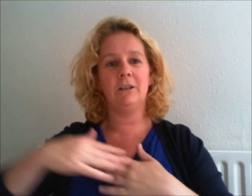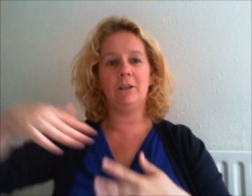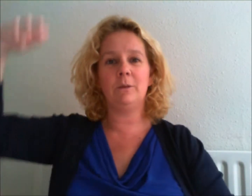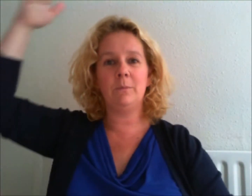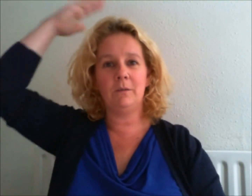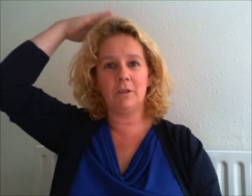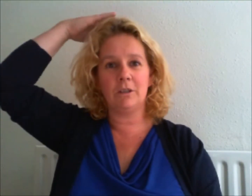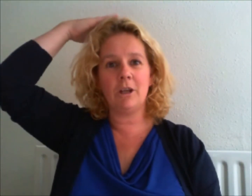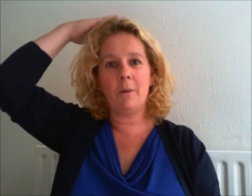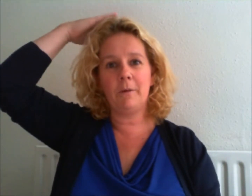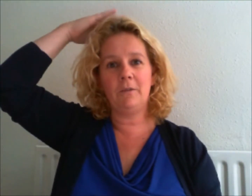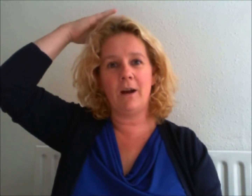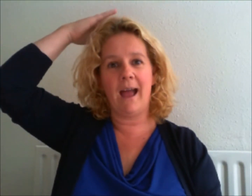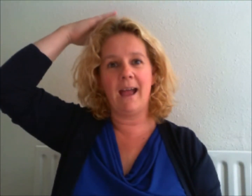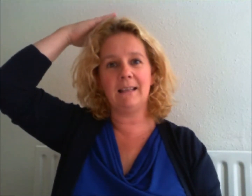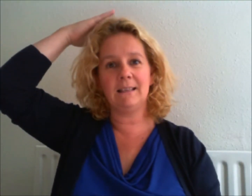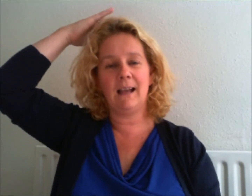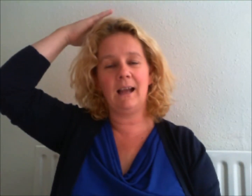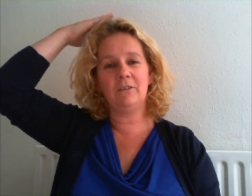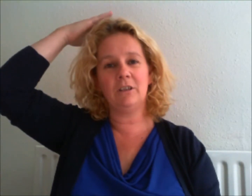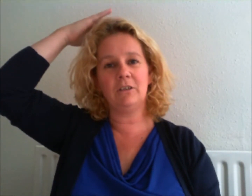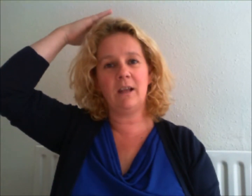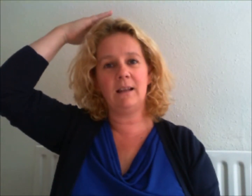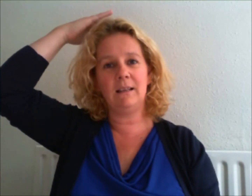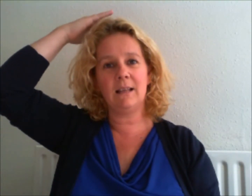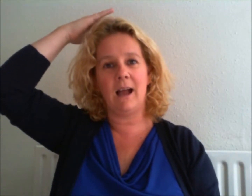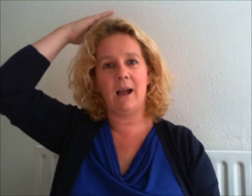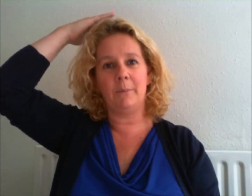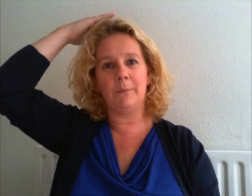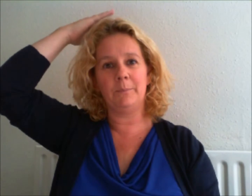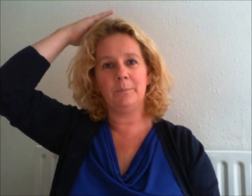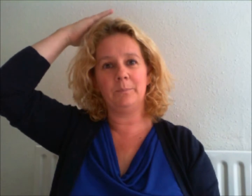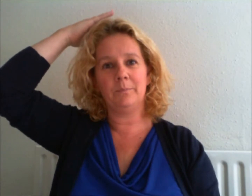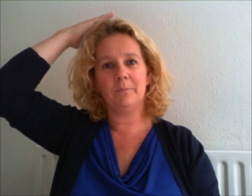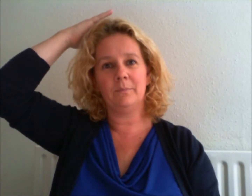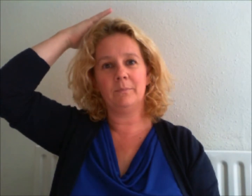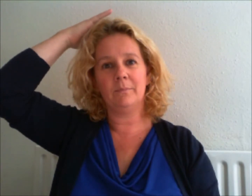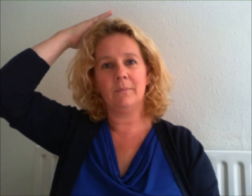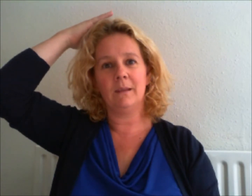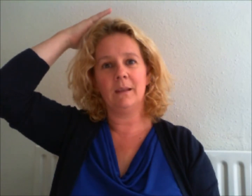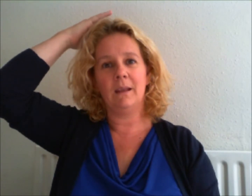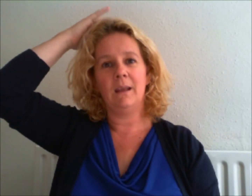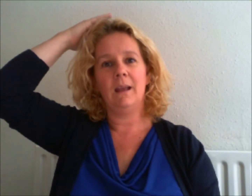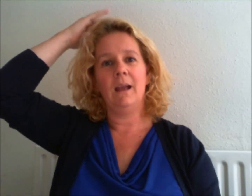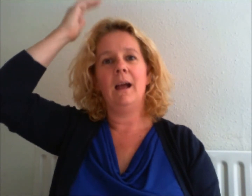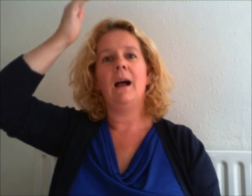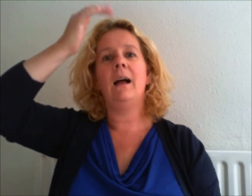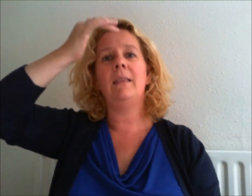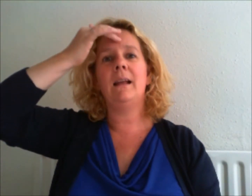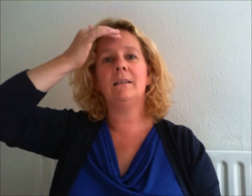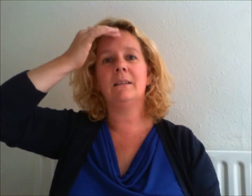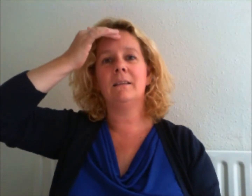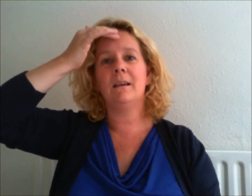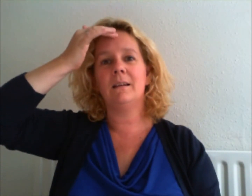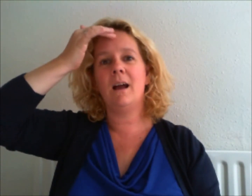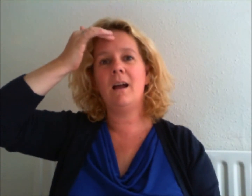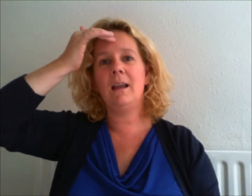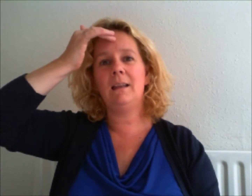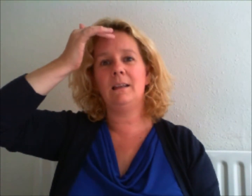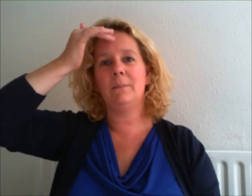you would move to the top of your head and just gently tap and then to the third eye in the